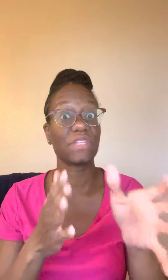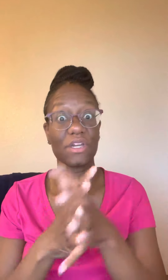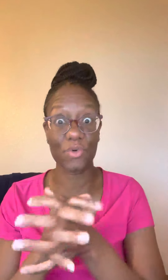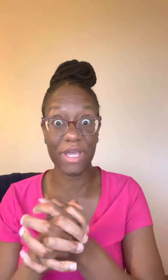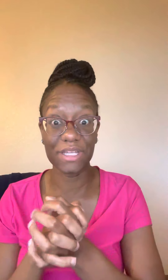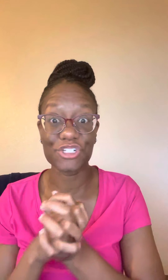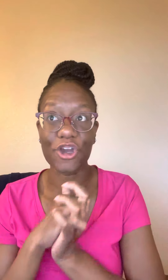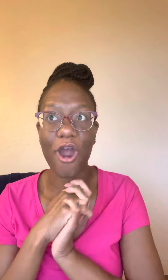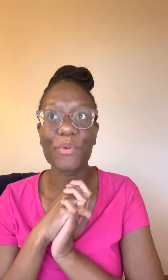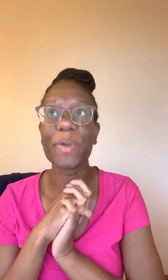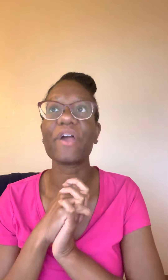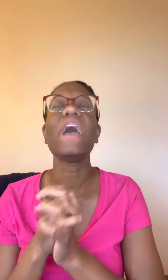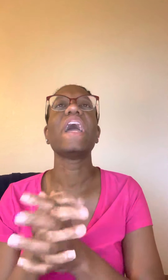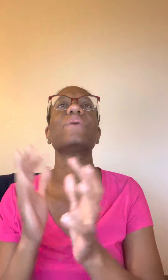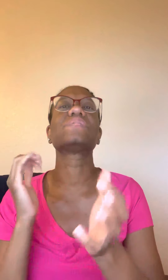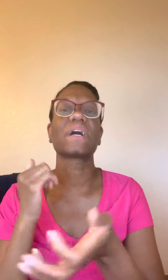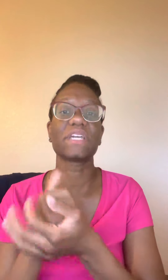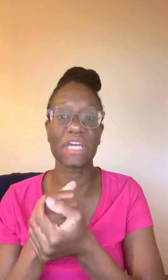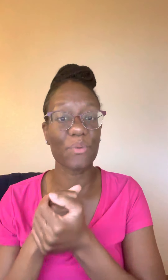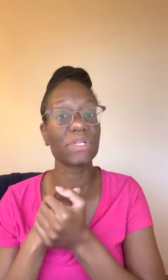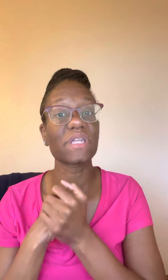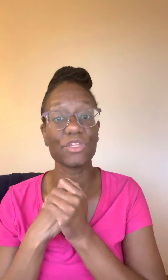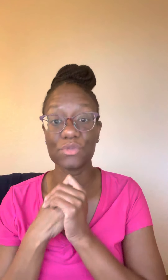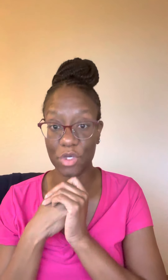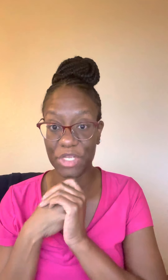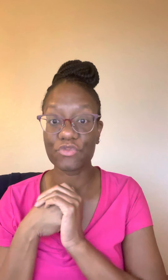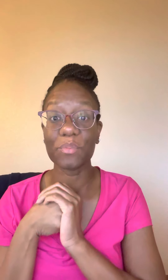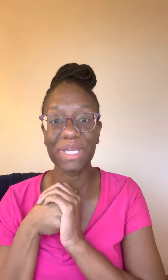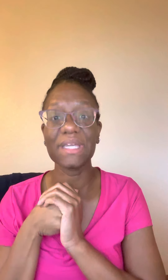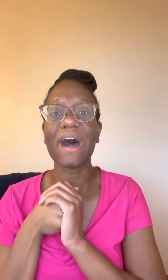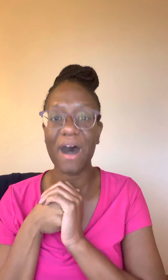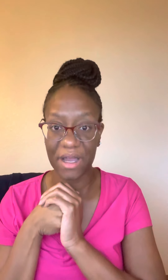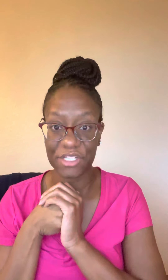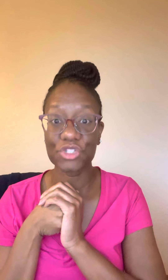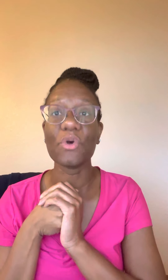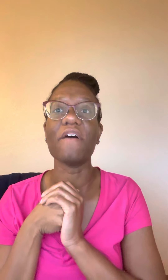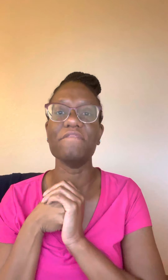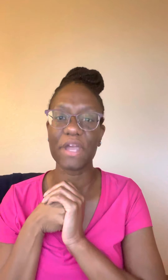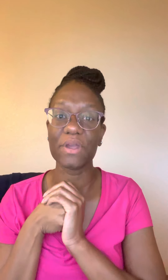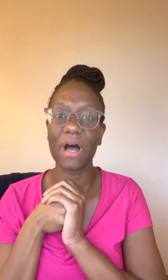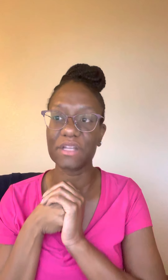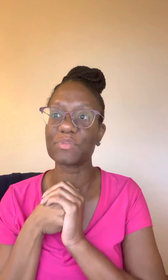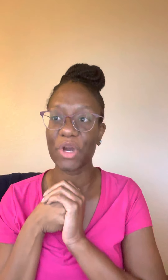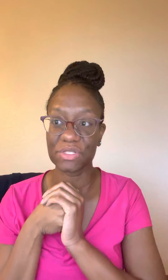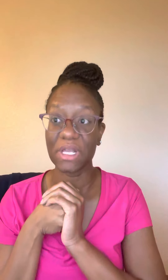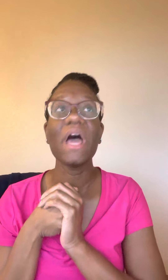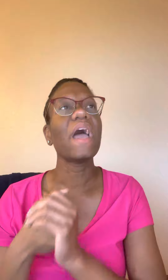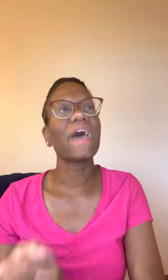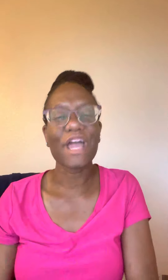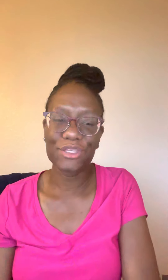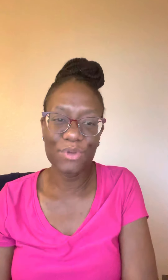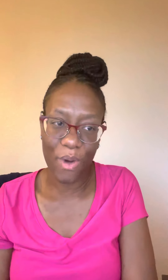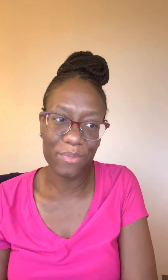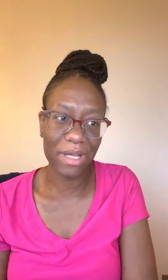they can go ahead and get your car repaired. And he was like, again, I want to thank you so much for being honest. You are a very honest person. And I, you know, about,